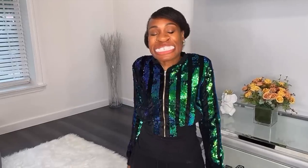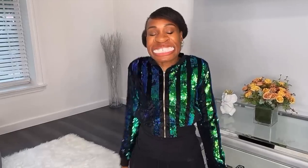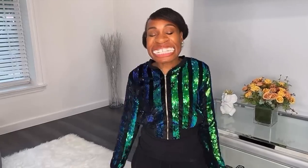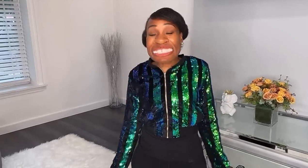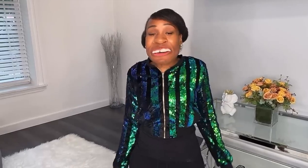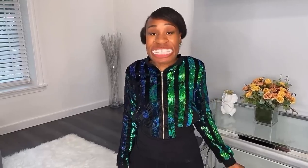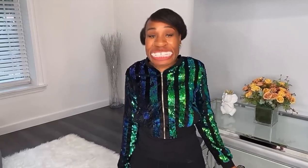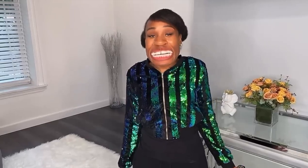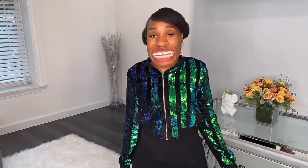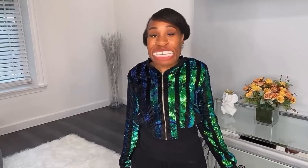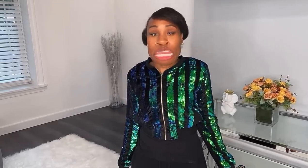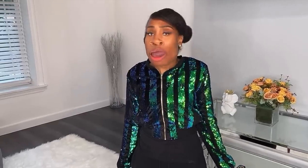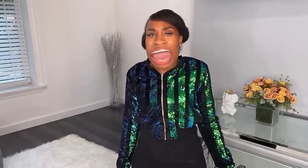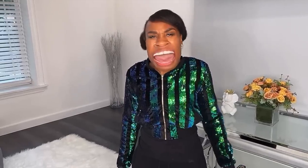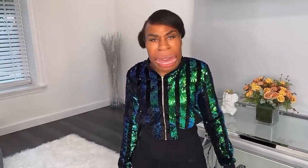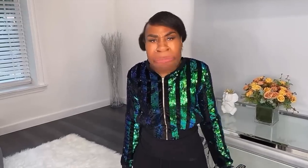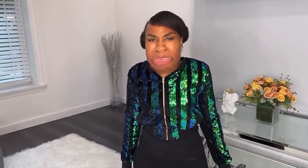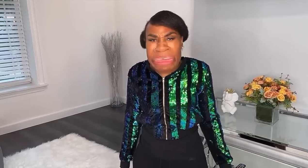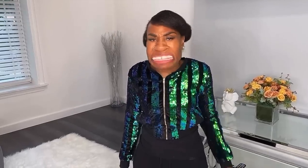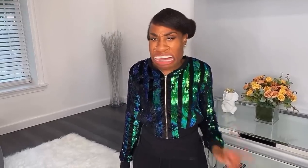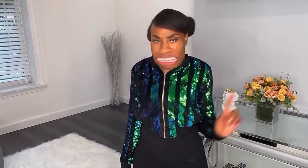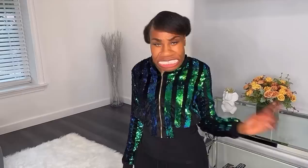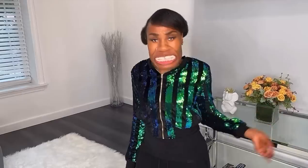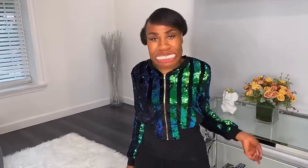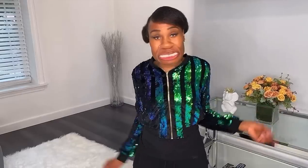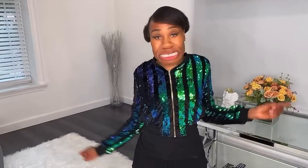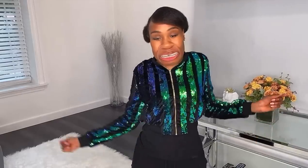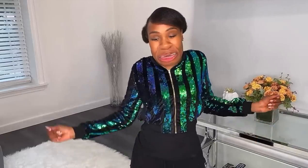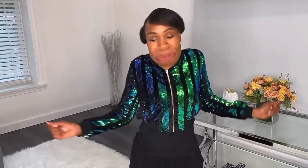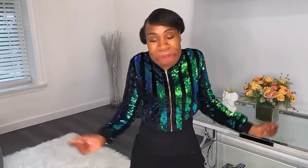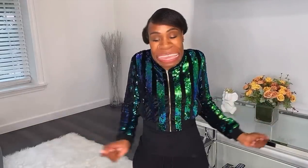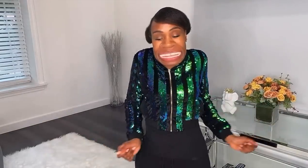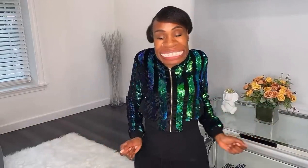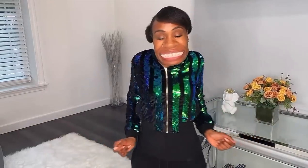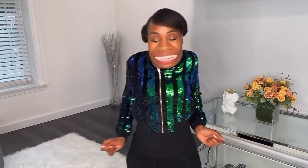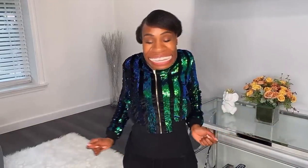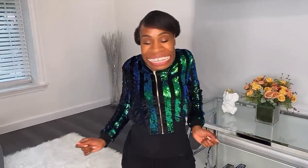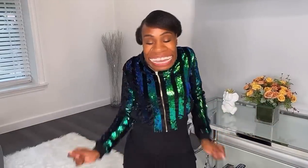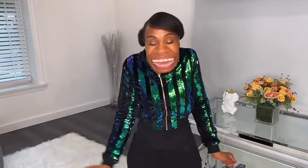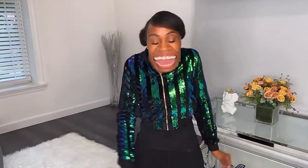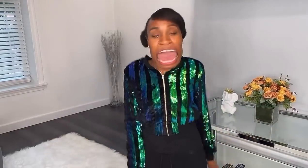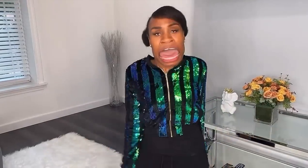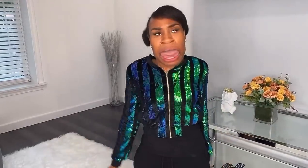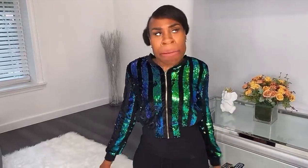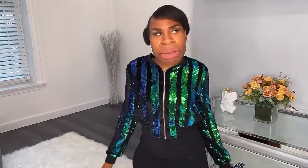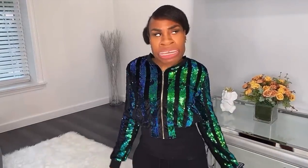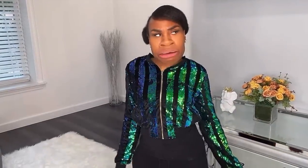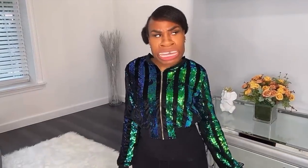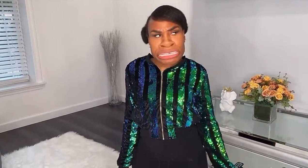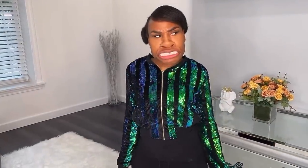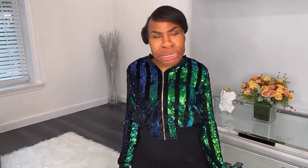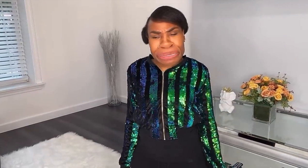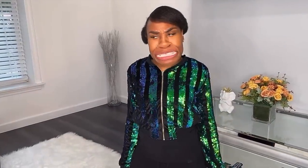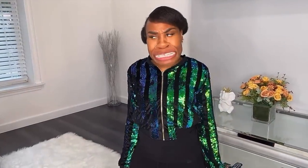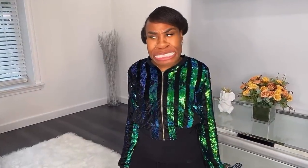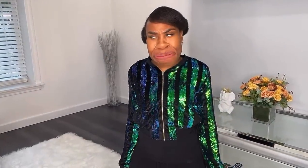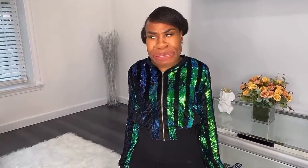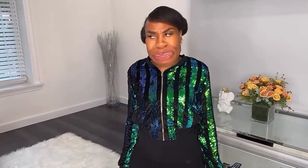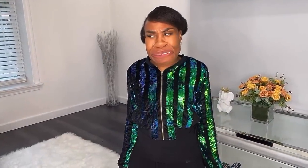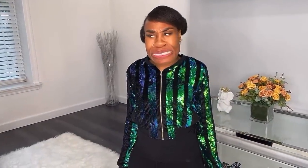it's going good you know I'm gonna make the other dancers look amazing I might go ahead and start me a dance company after